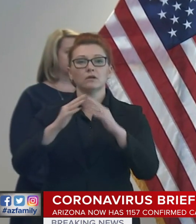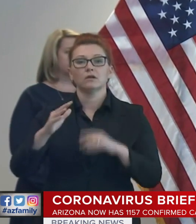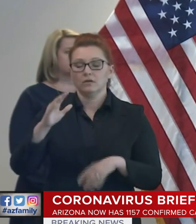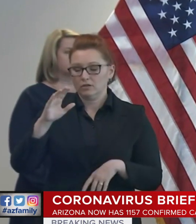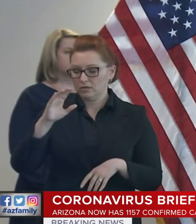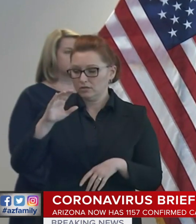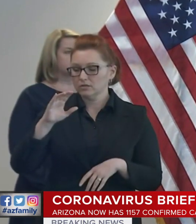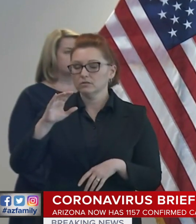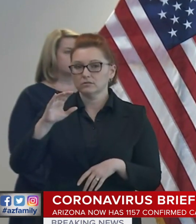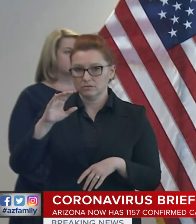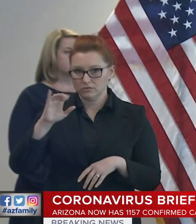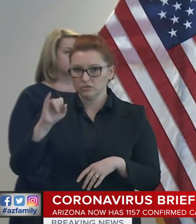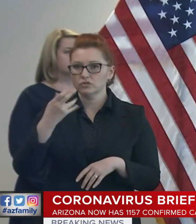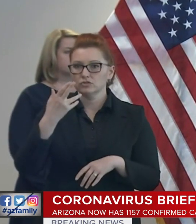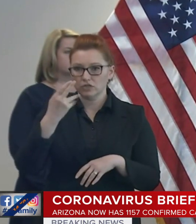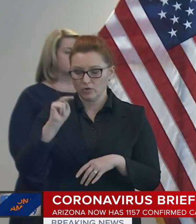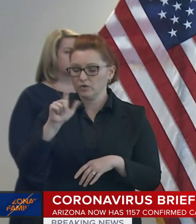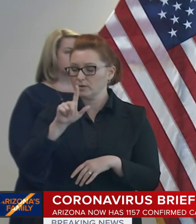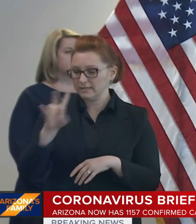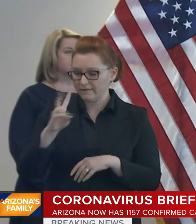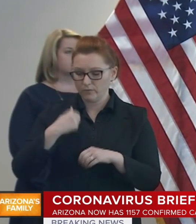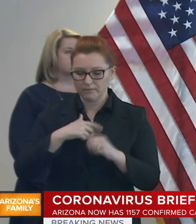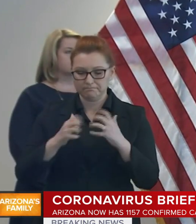coordinate our state's response.